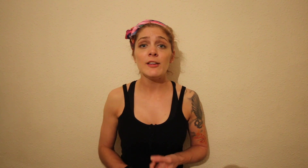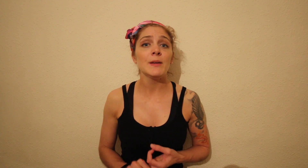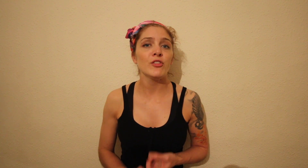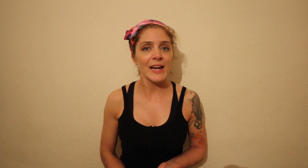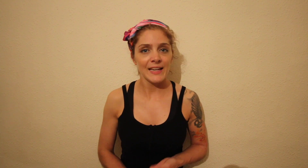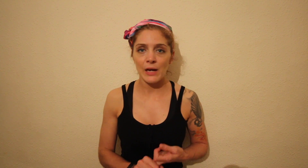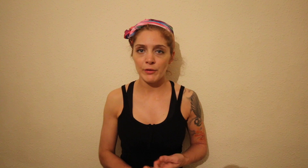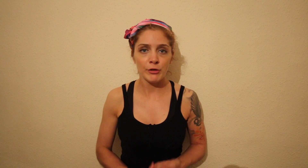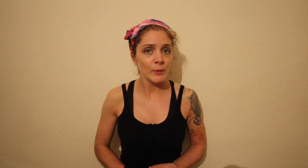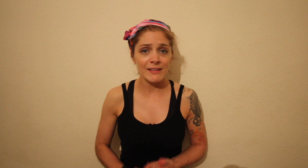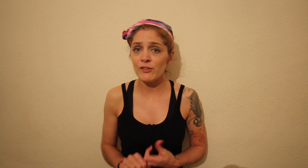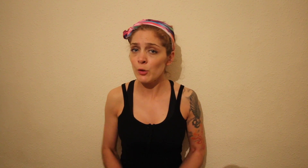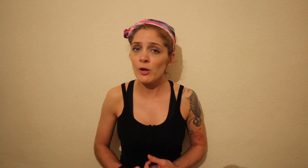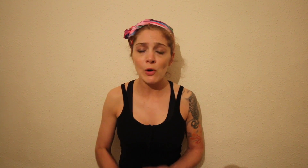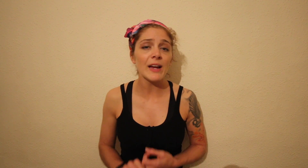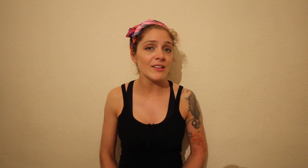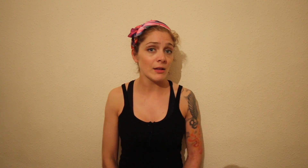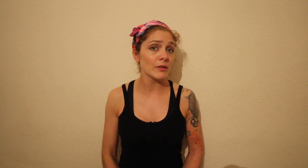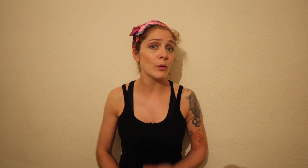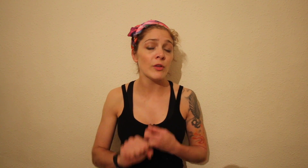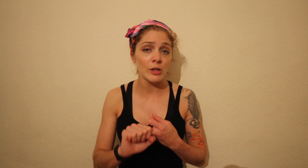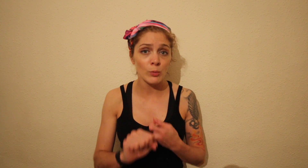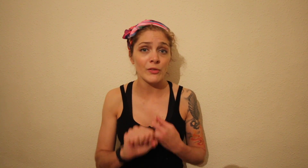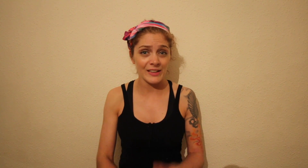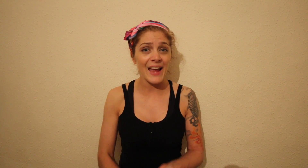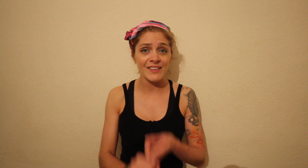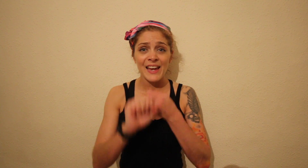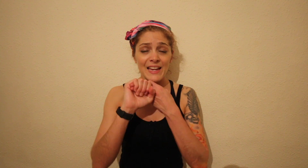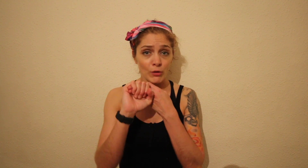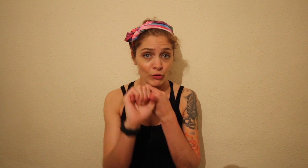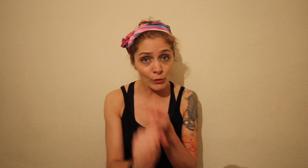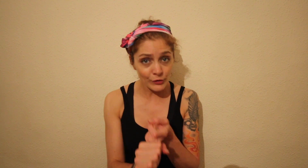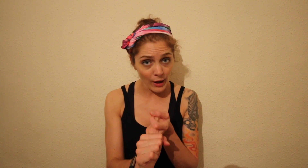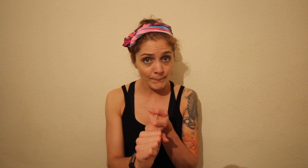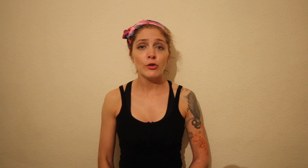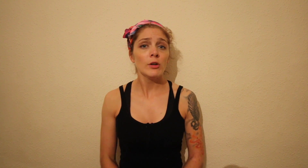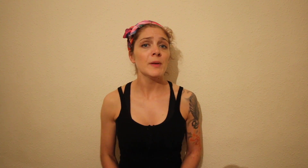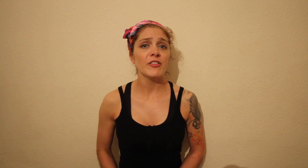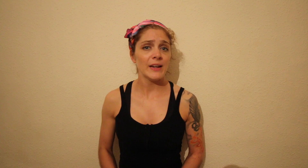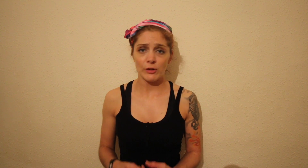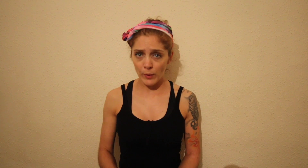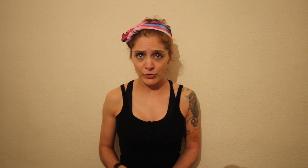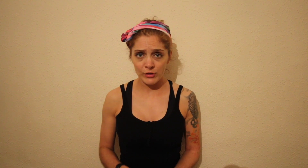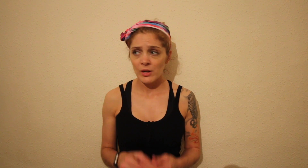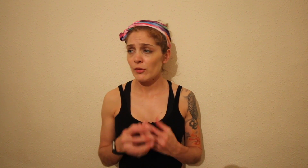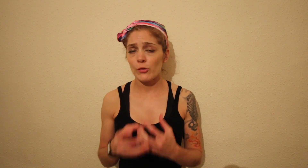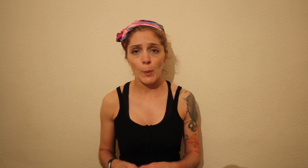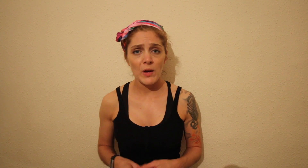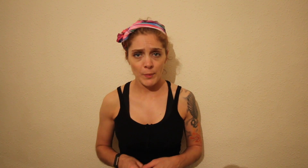need to be checking every few weeks. If you are not getting the results that you want to get in the short term, do not be afraid to question, to swap over